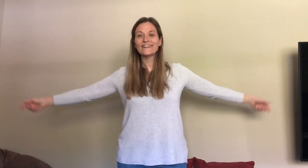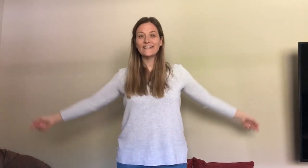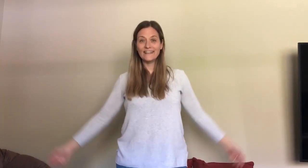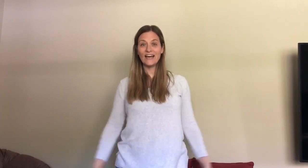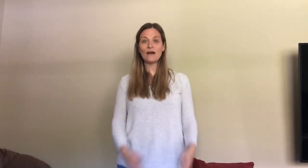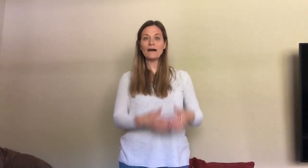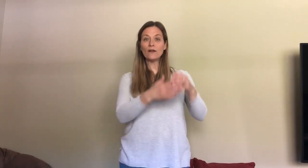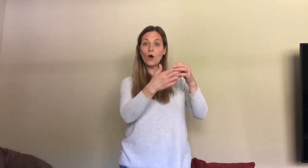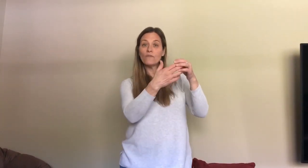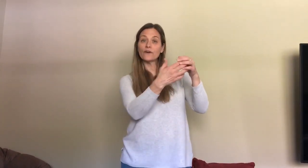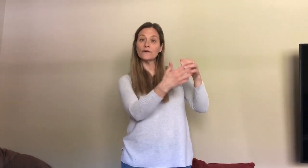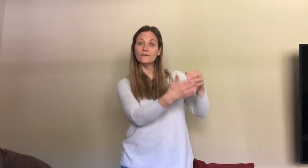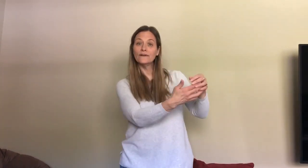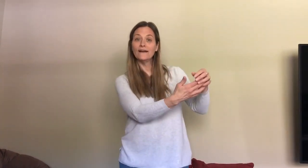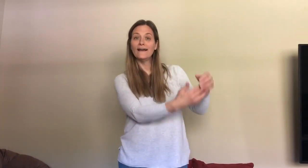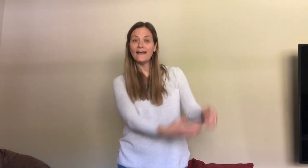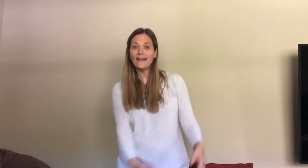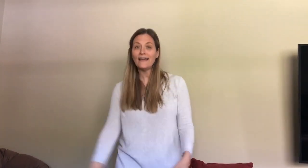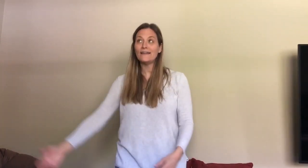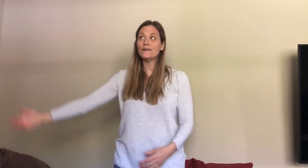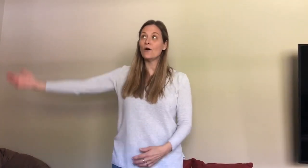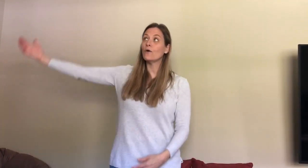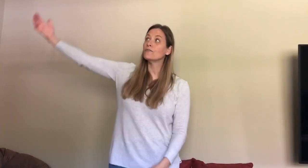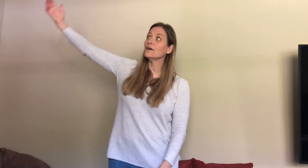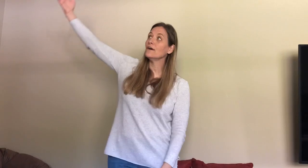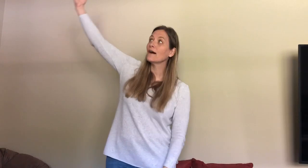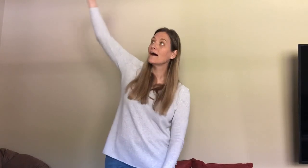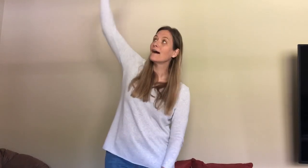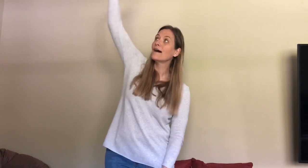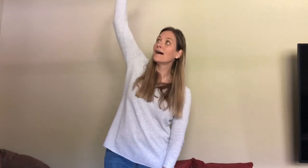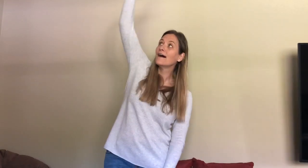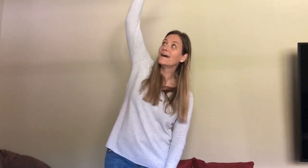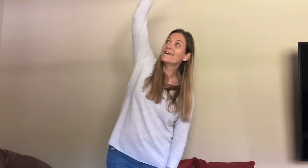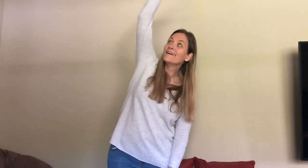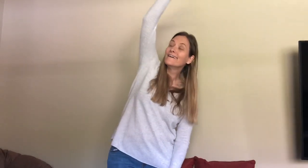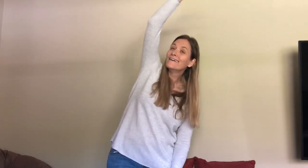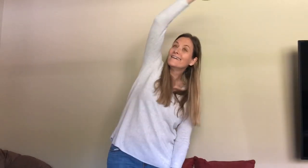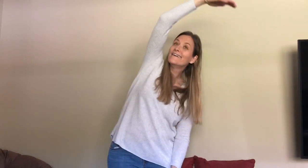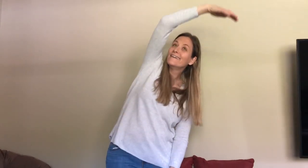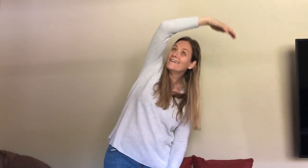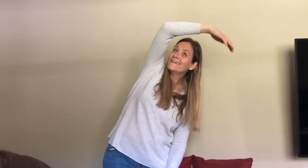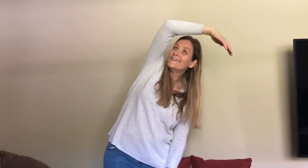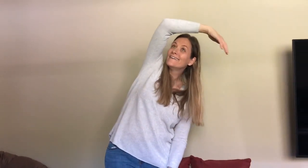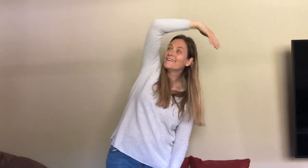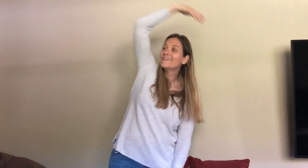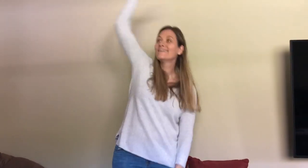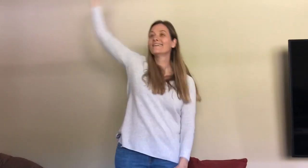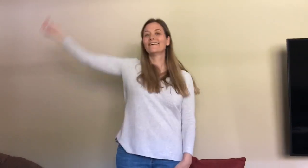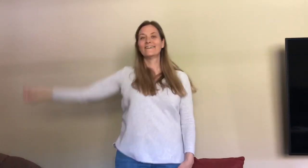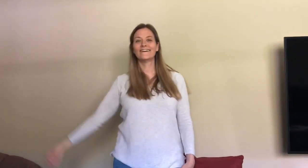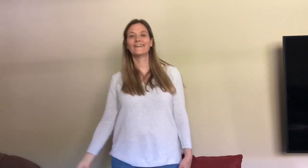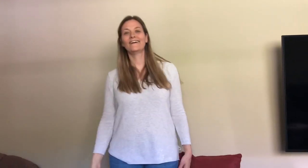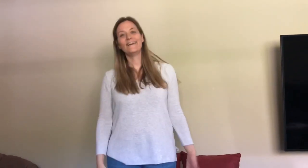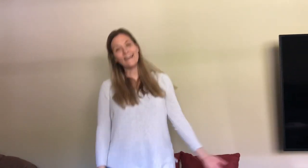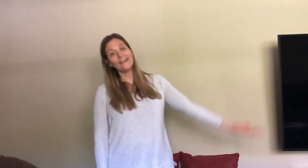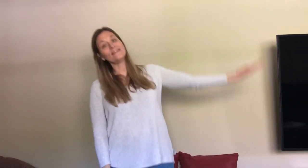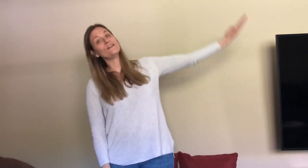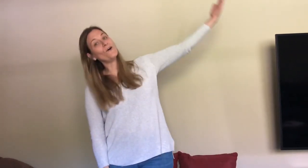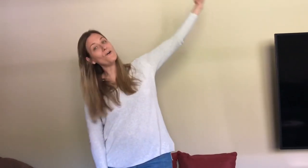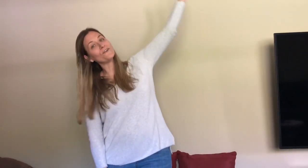How about over, and over, and over.